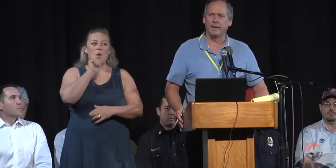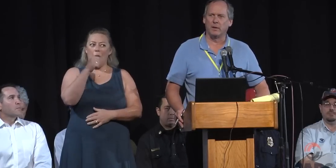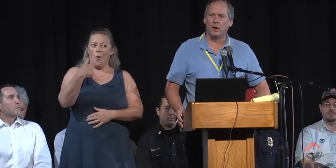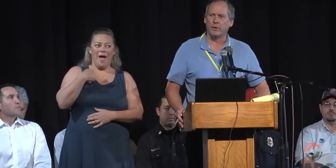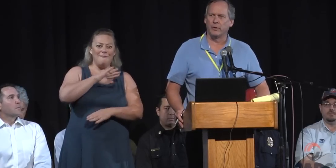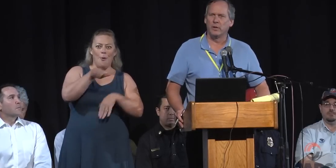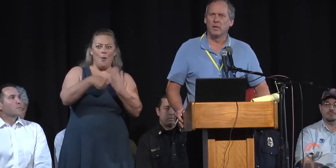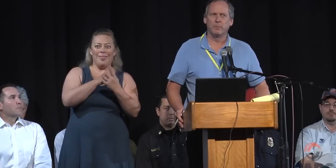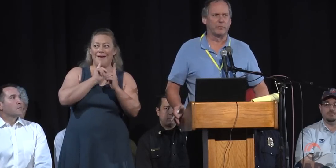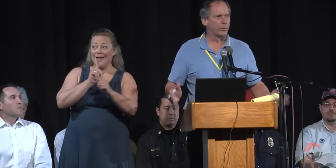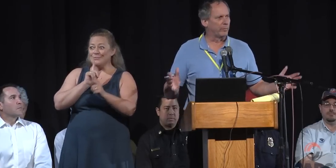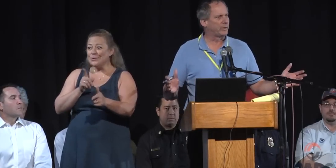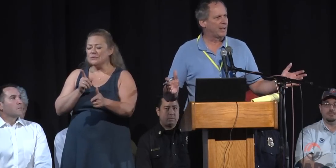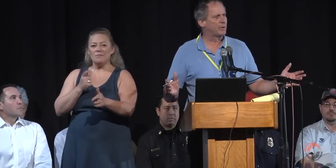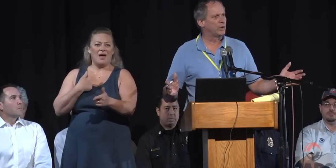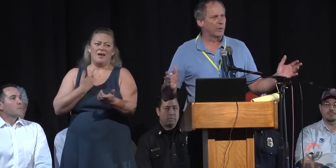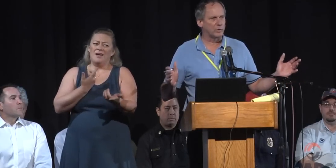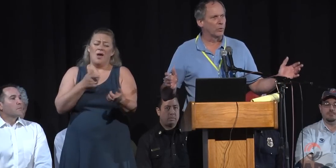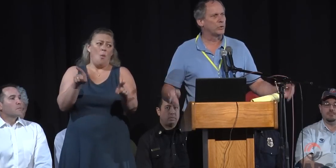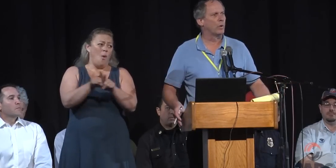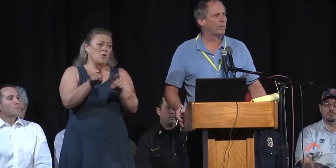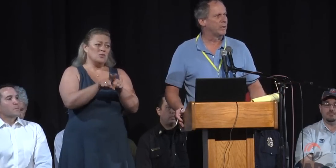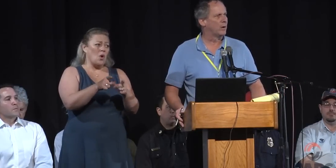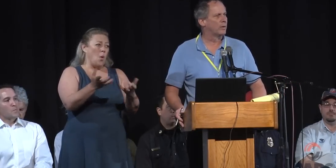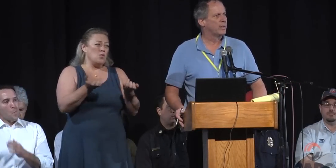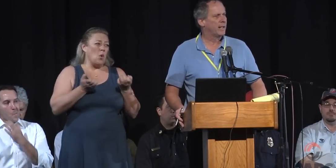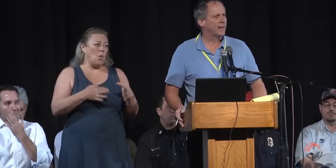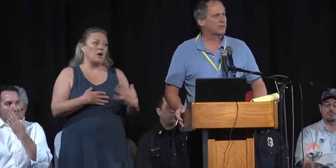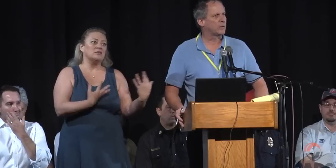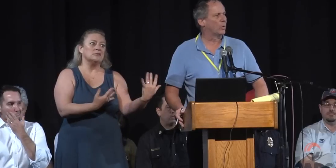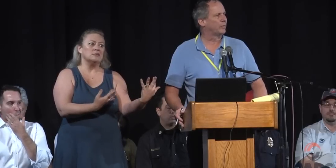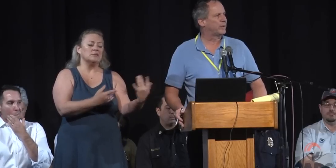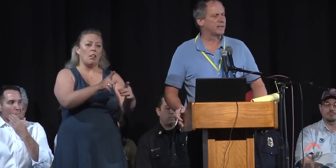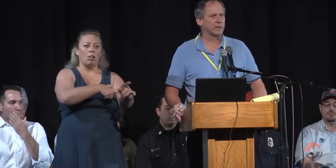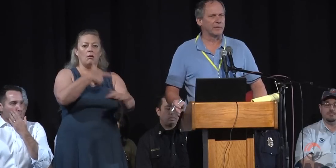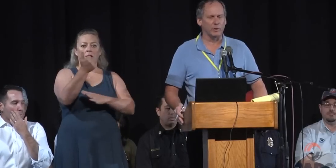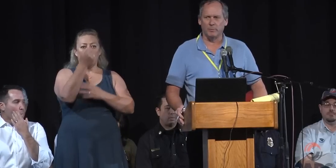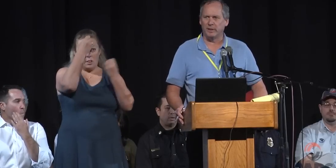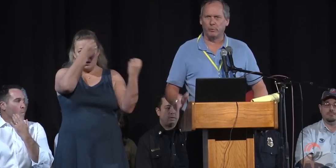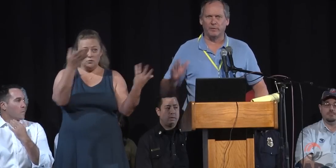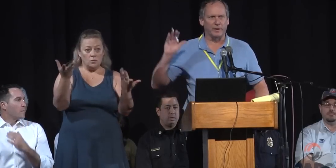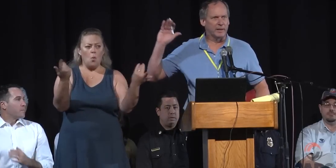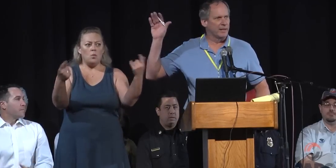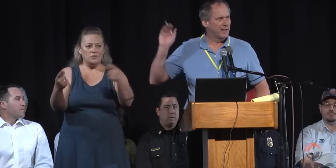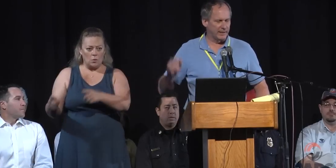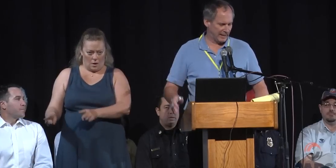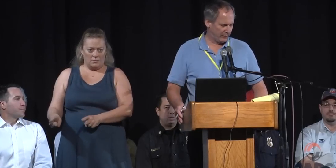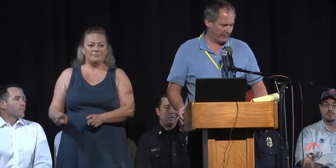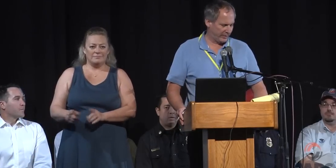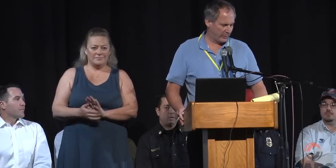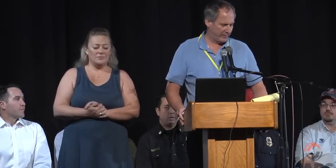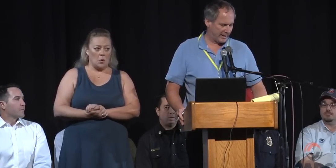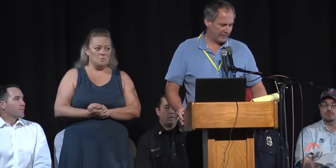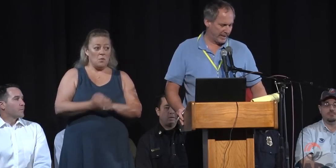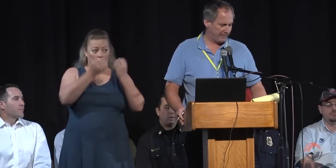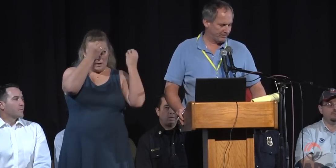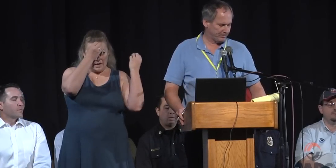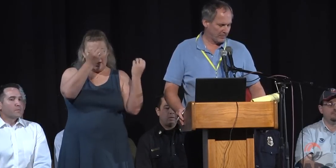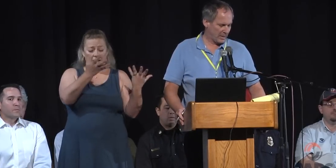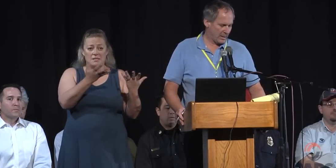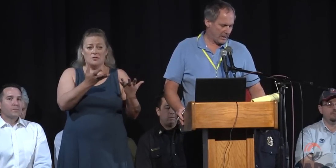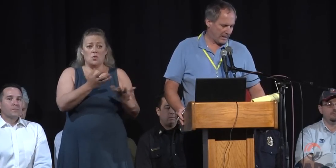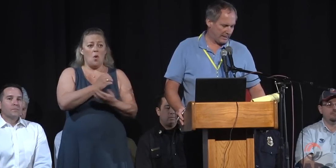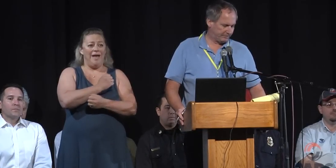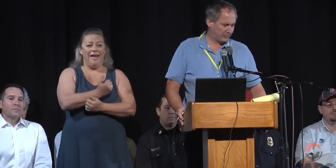not want to wait any longer before we came to you and told you what we know. And that's the goal of today, is to give you a complete briefing and to give you everything we've got today.